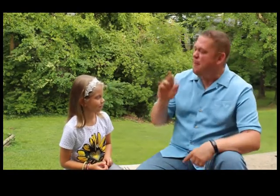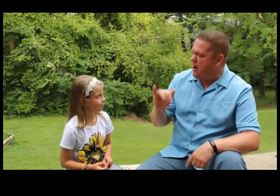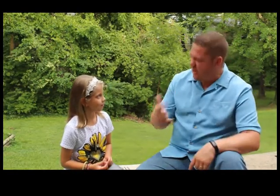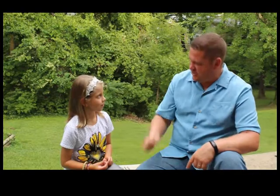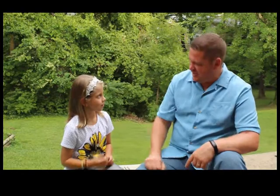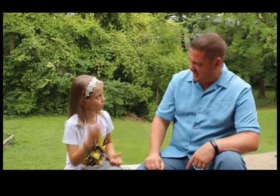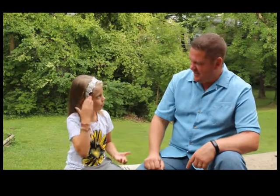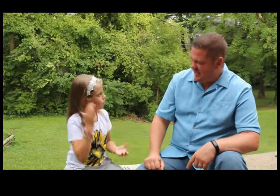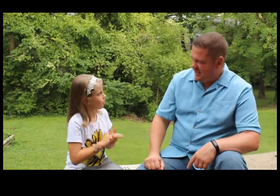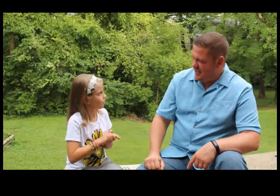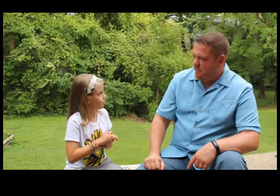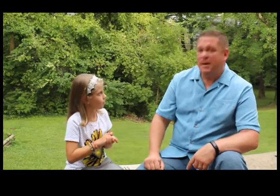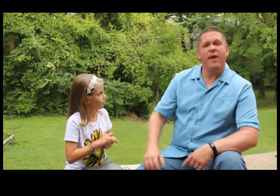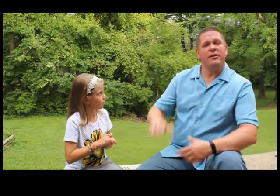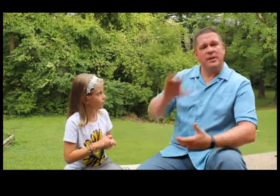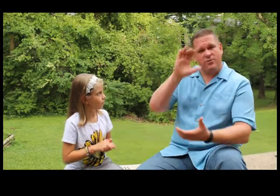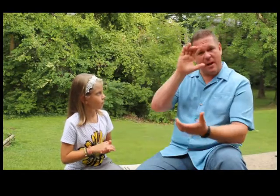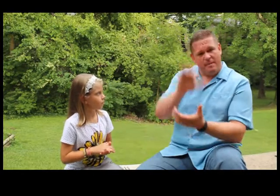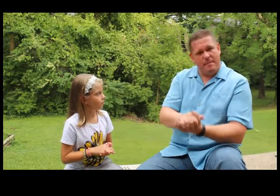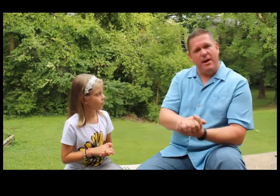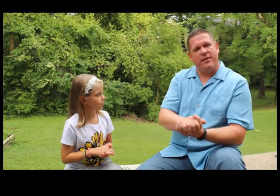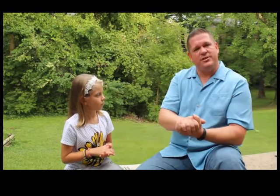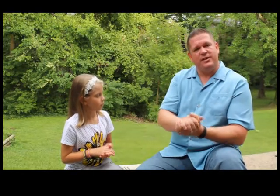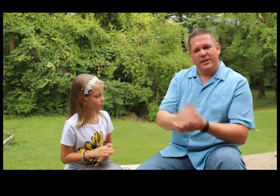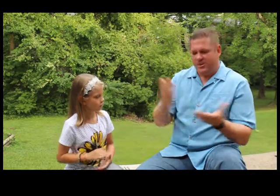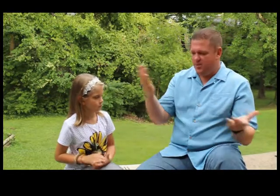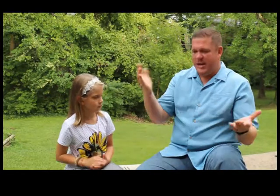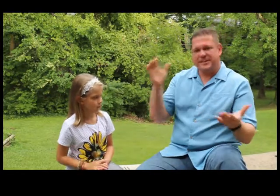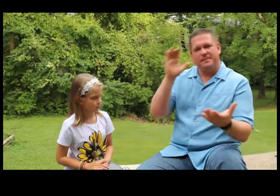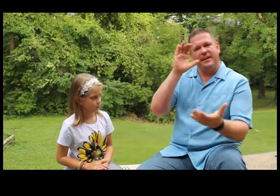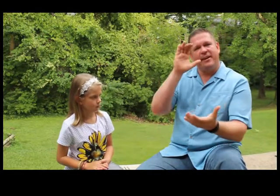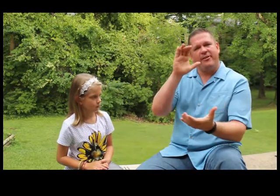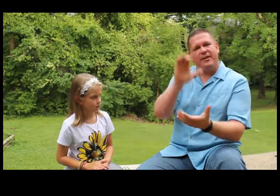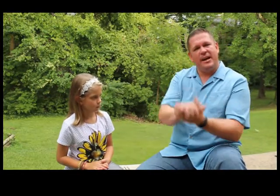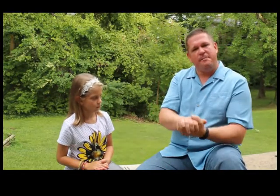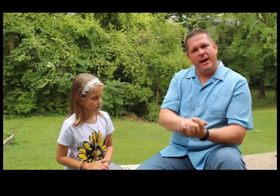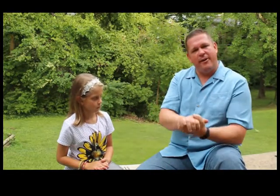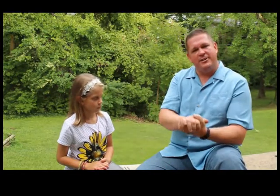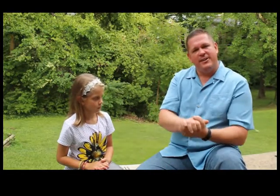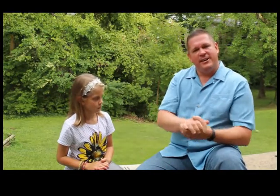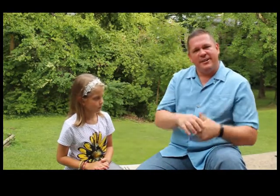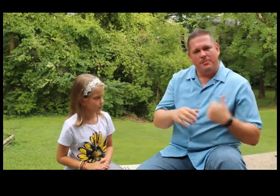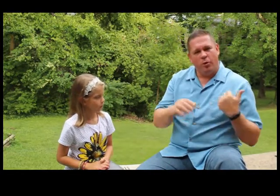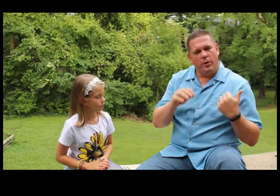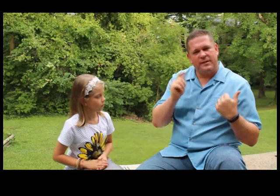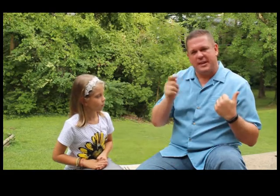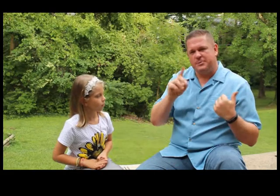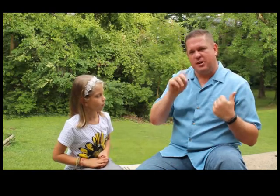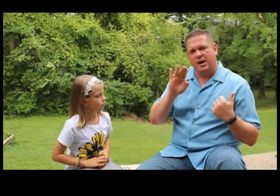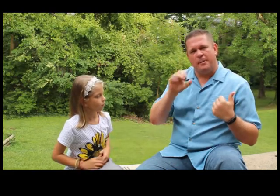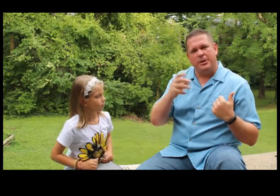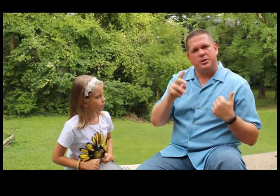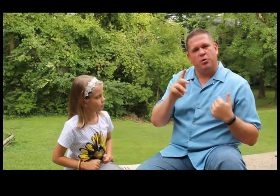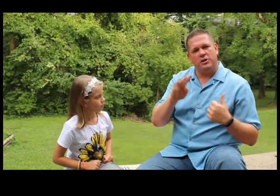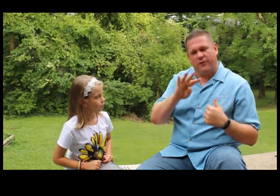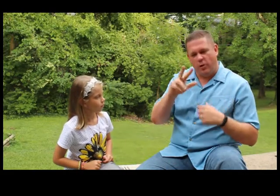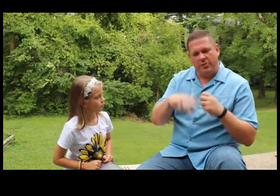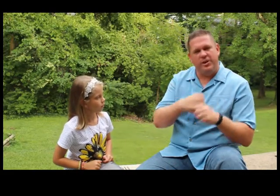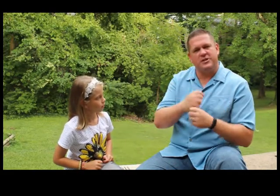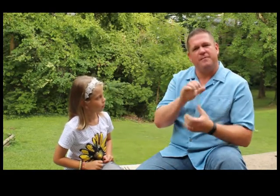marriage? Marriage. That's right. Marriage. Two hands come together. And marriage. Boy, what a testimony of Donna Bishop was. 43 years of